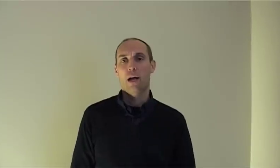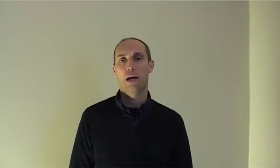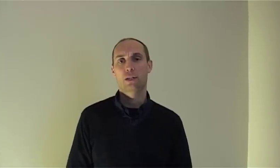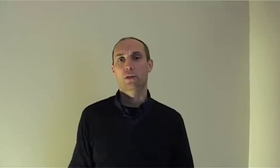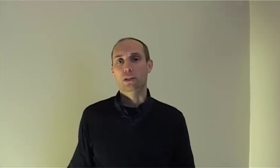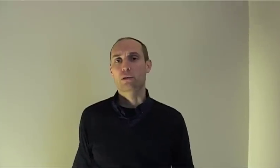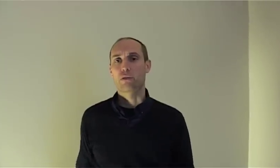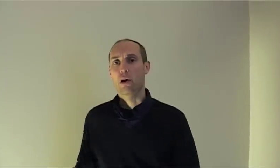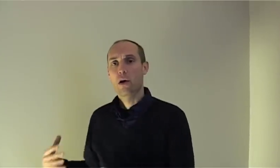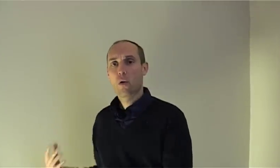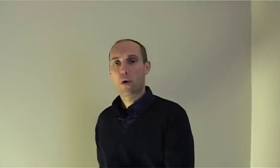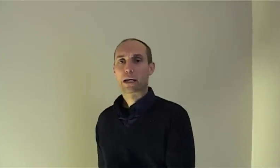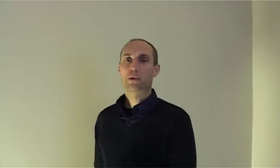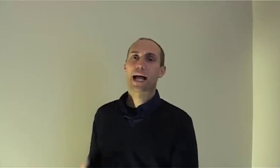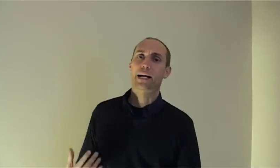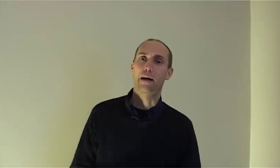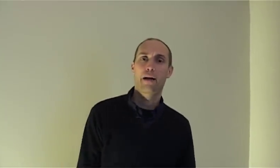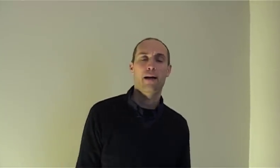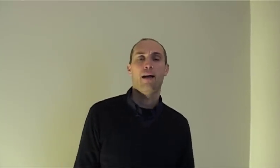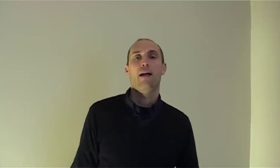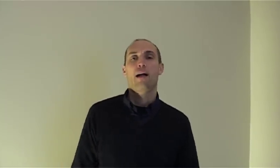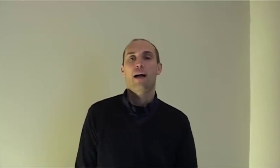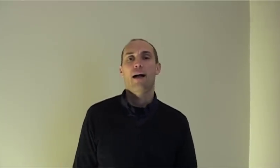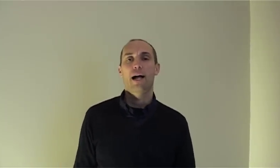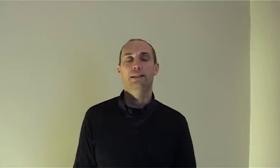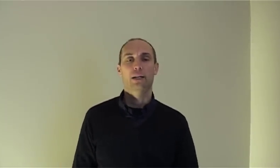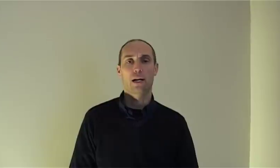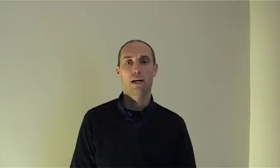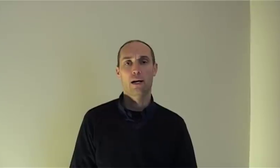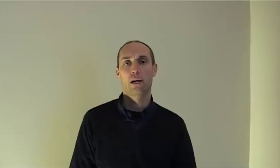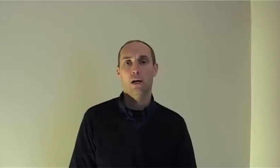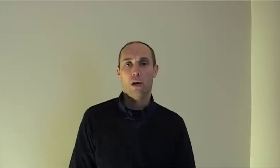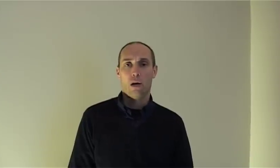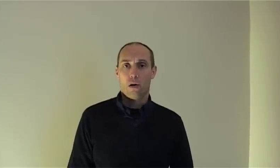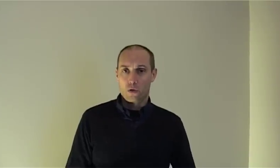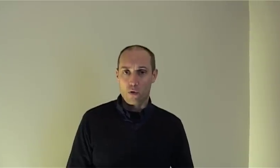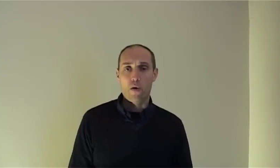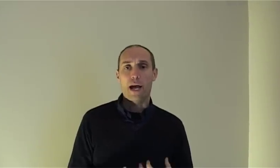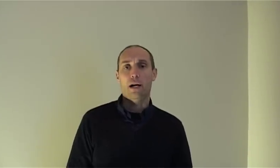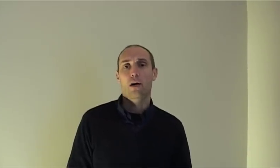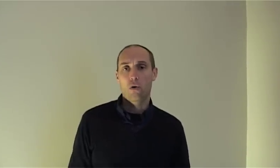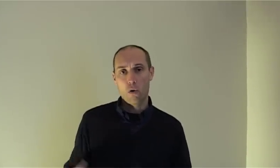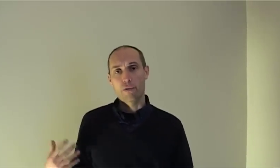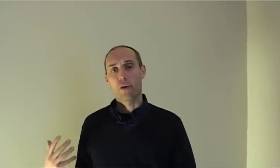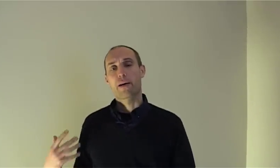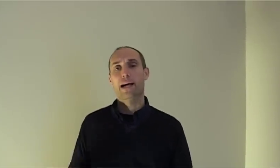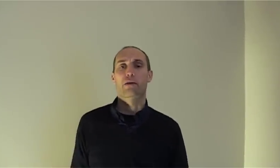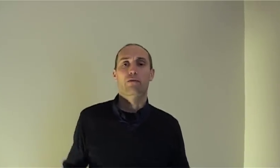so it's good for working with anger and your own anger or if you're hearing angry